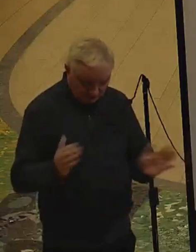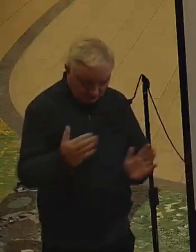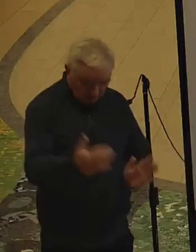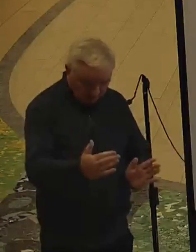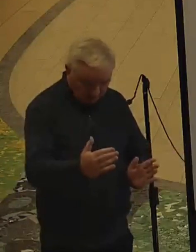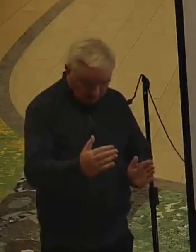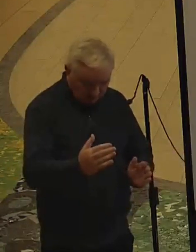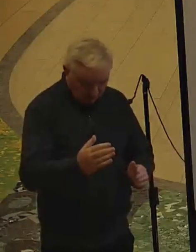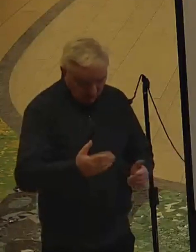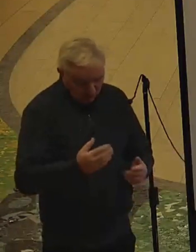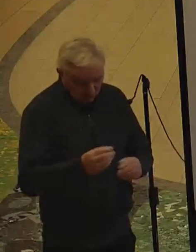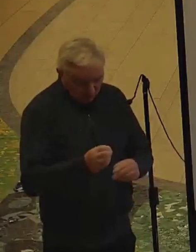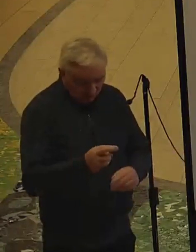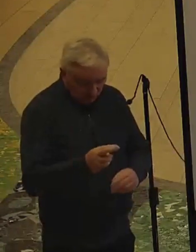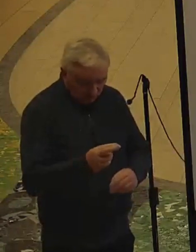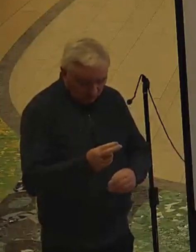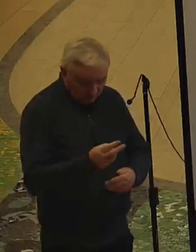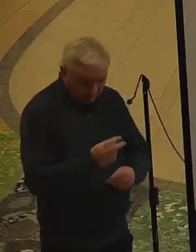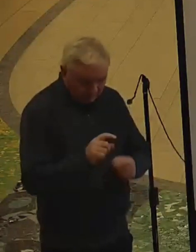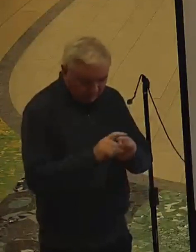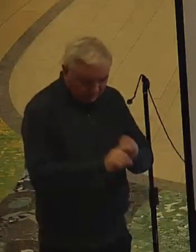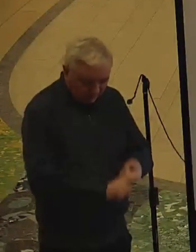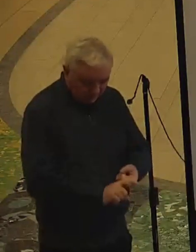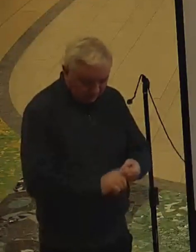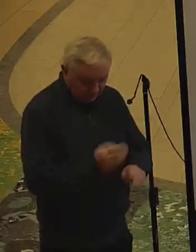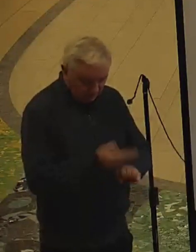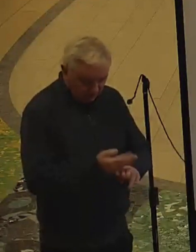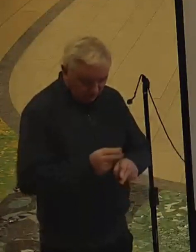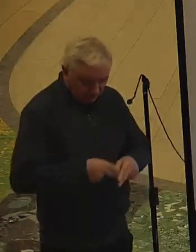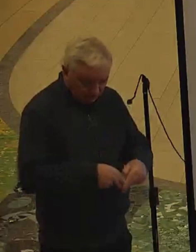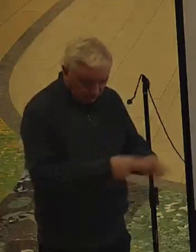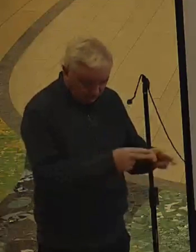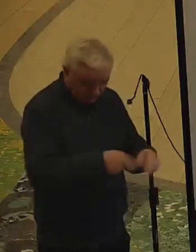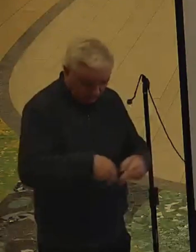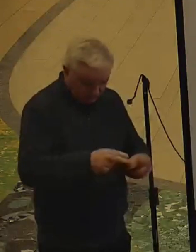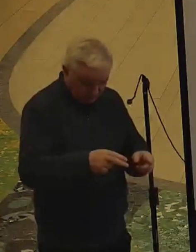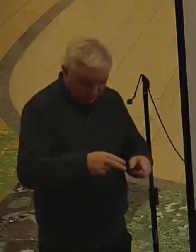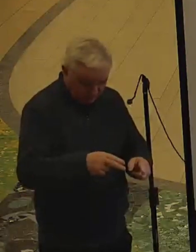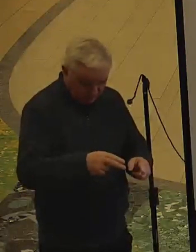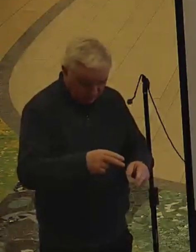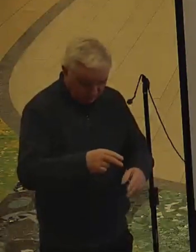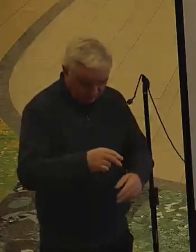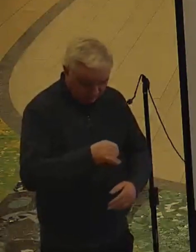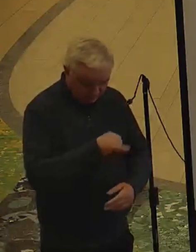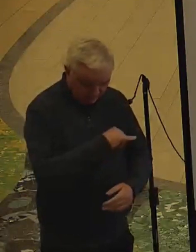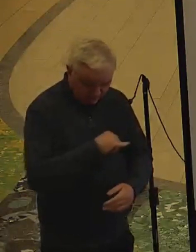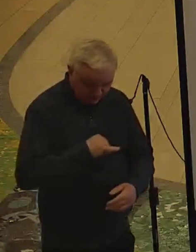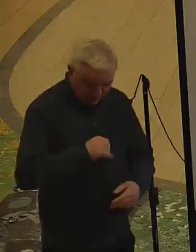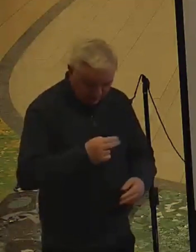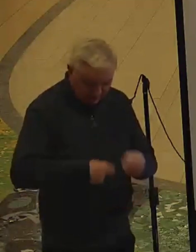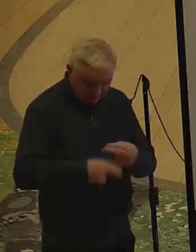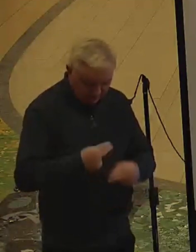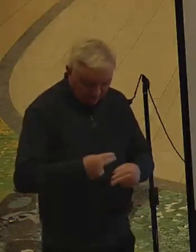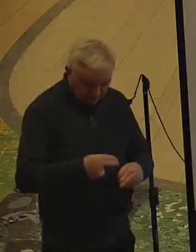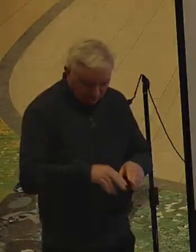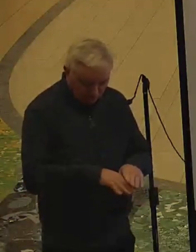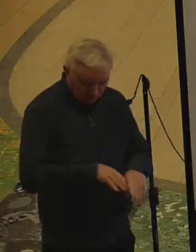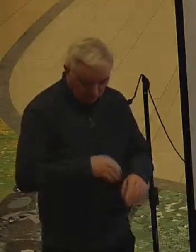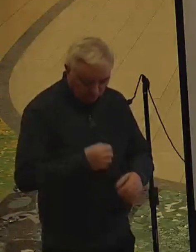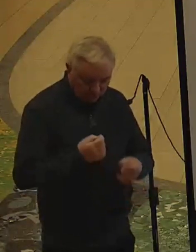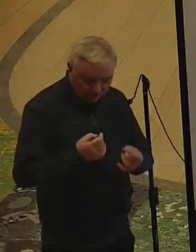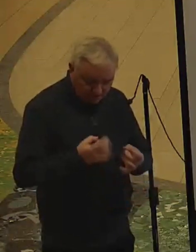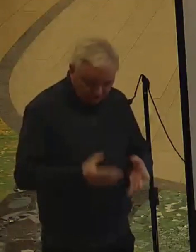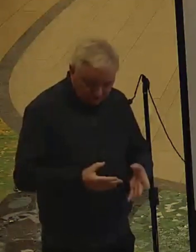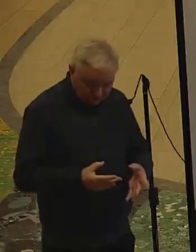compounds or staying on the streets. They come